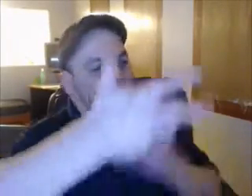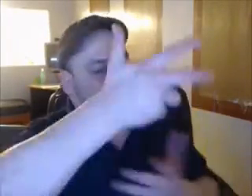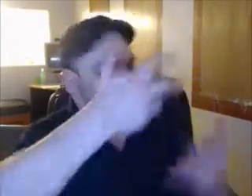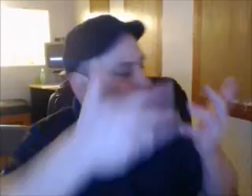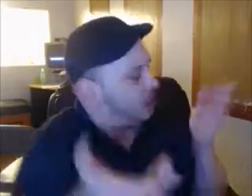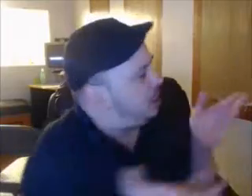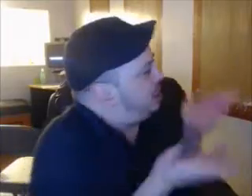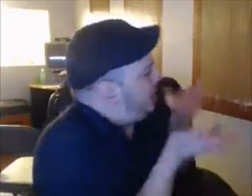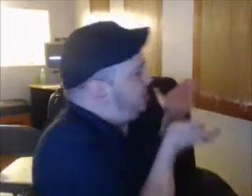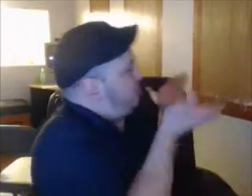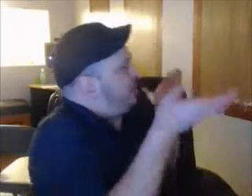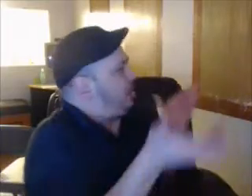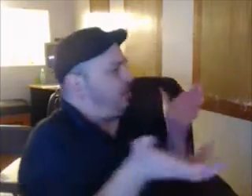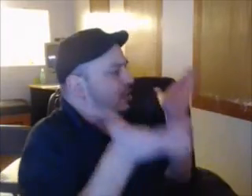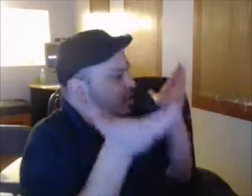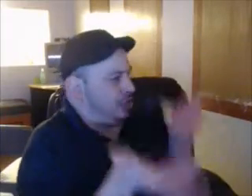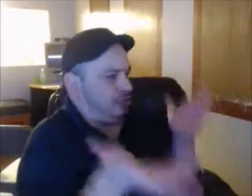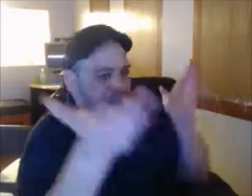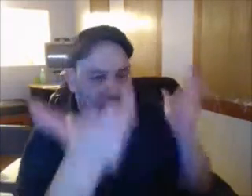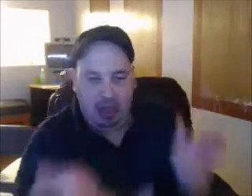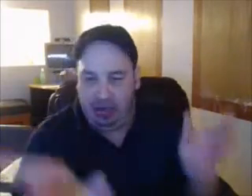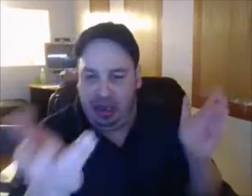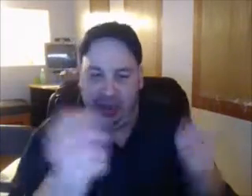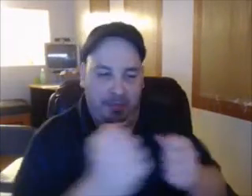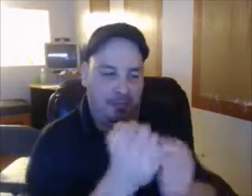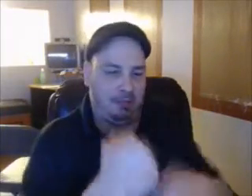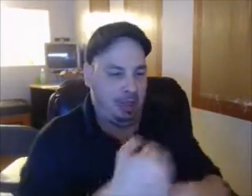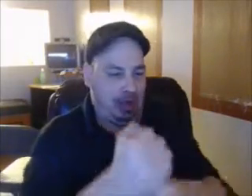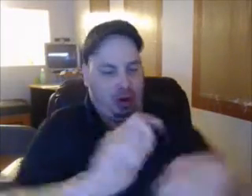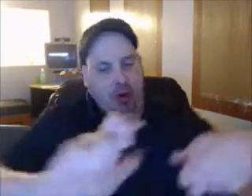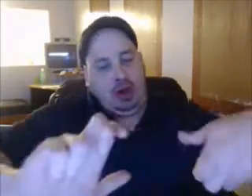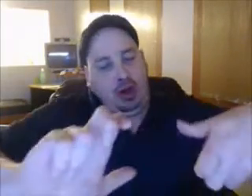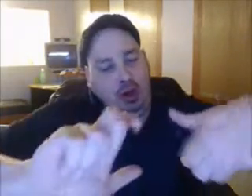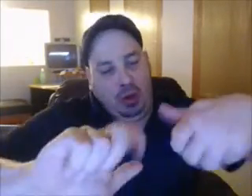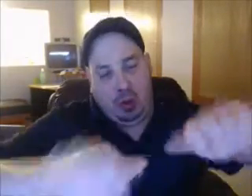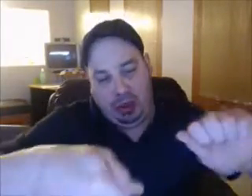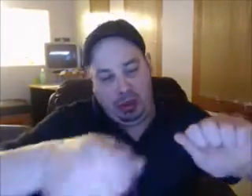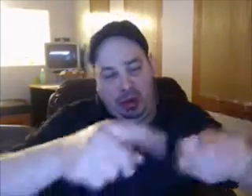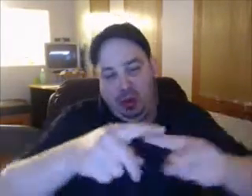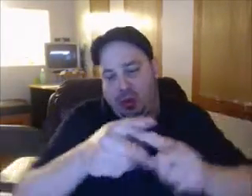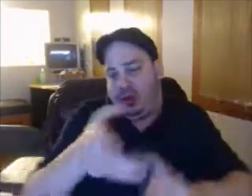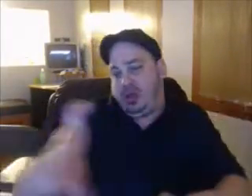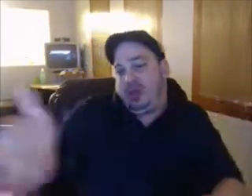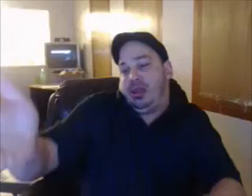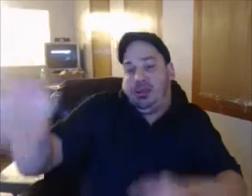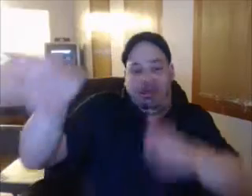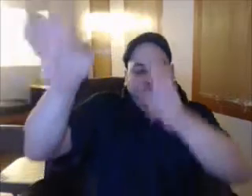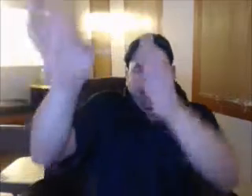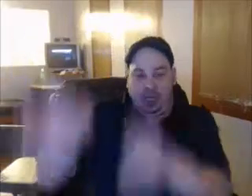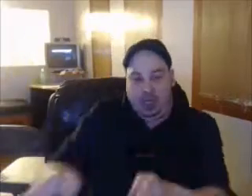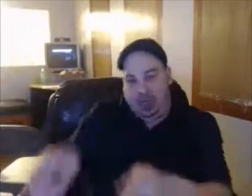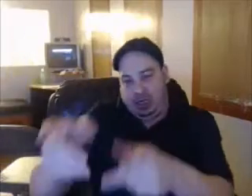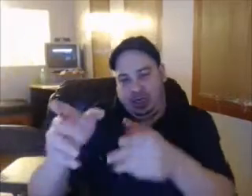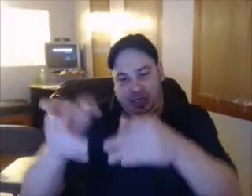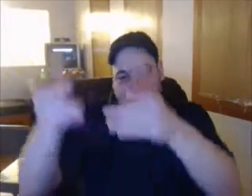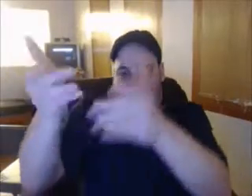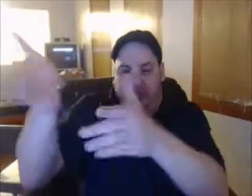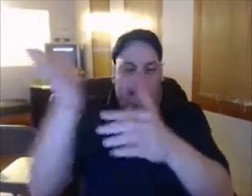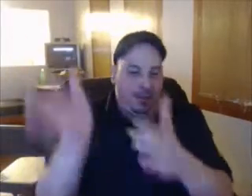All that don't raise red flags until after the money is spent. They don't want to know where the waste is because if they actually know where the waste is,